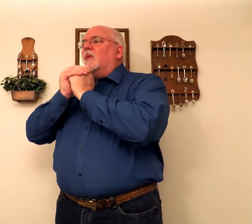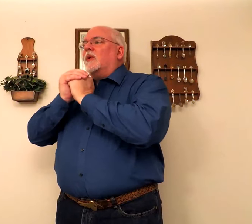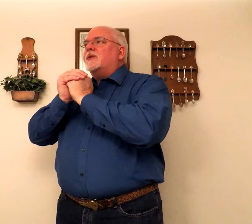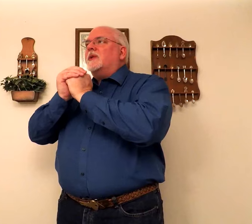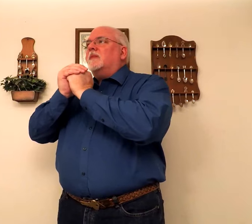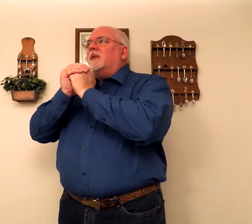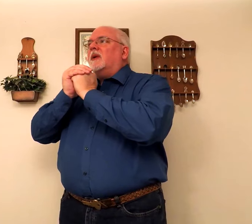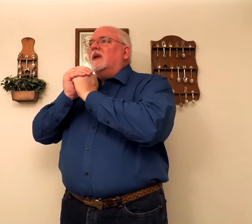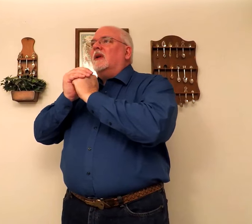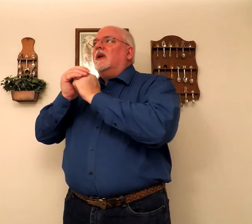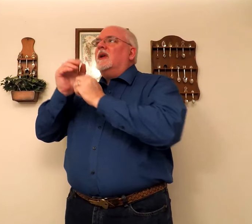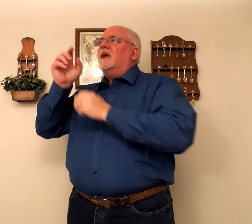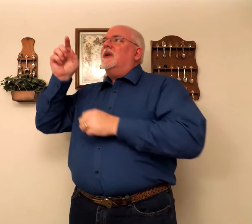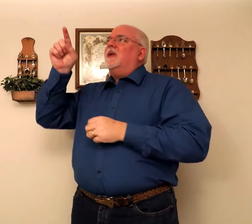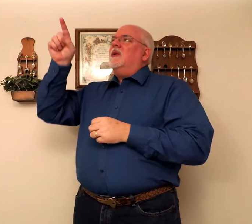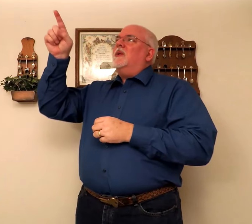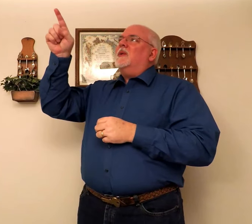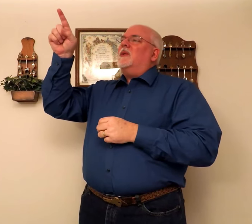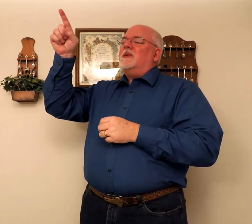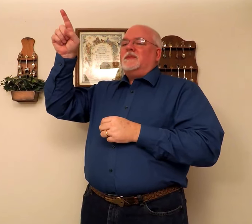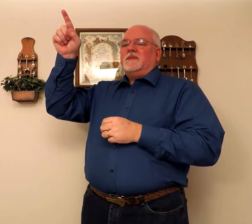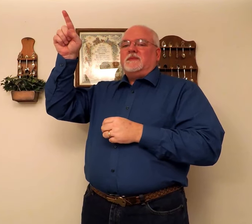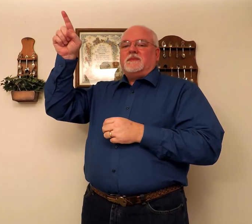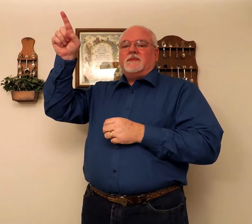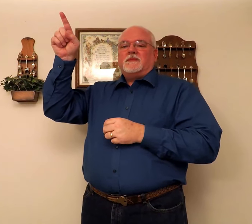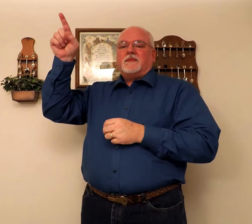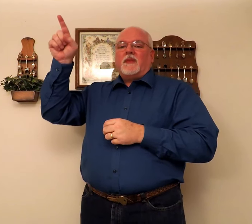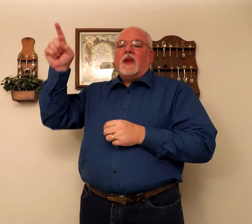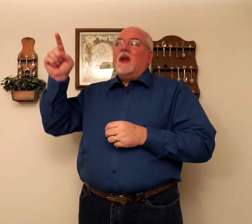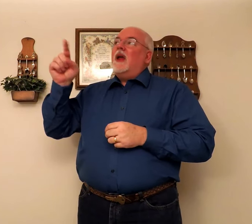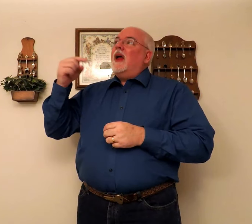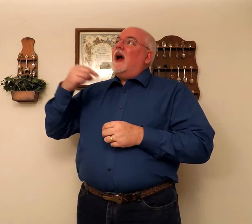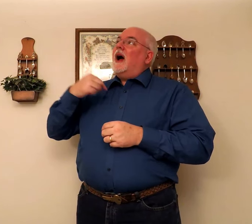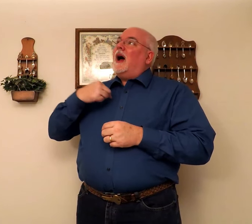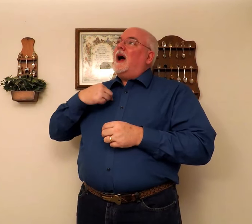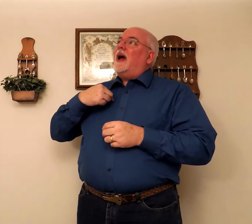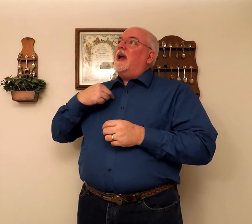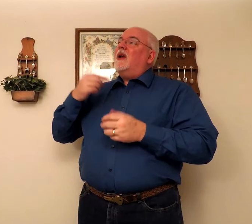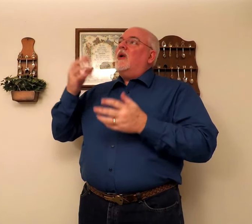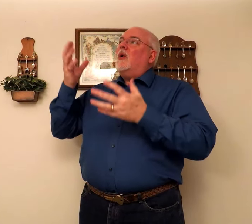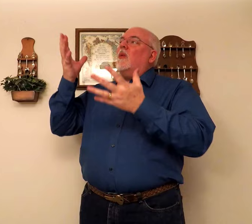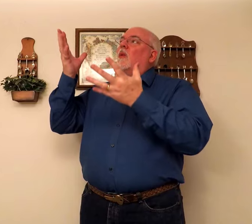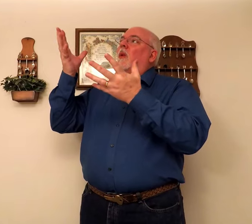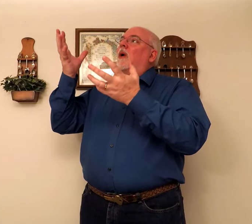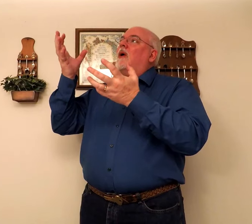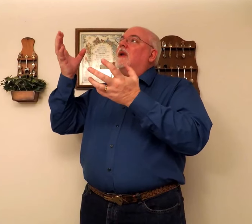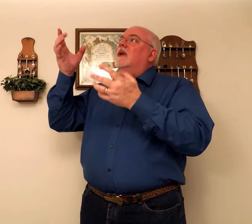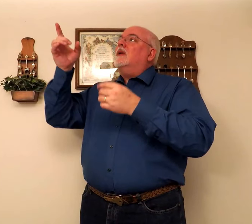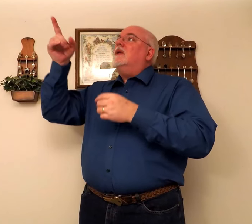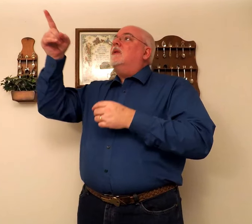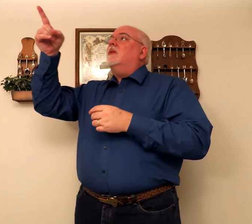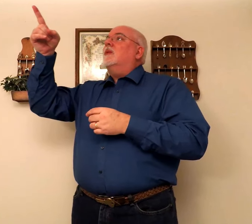worship you. I want you